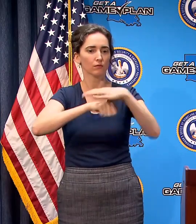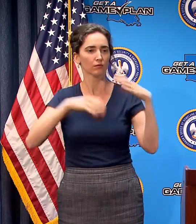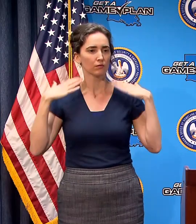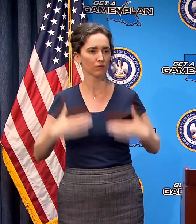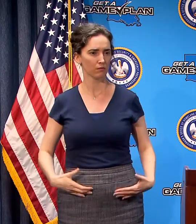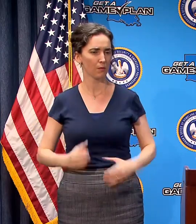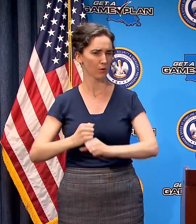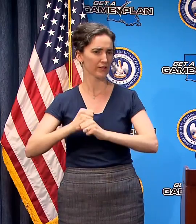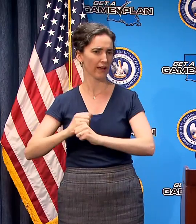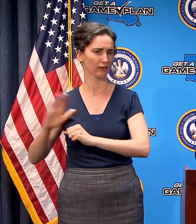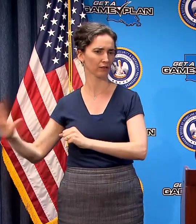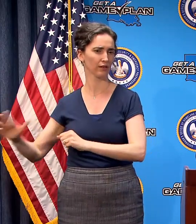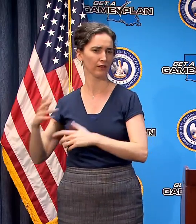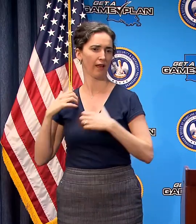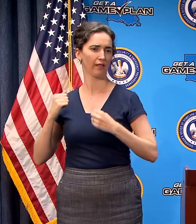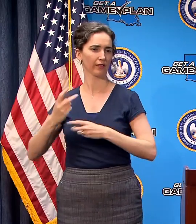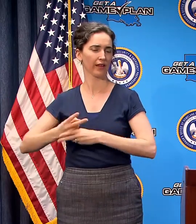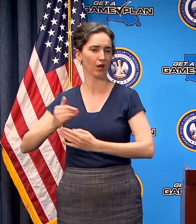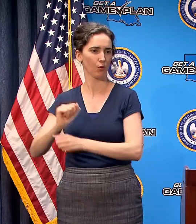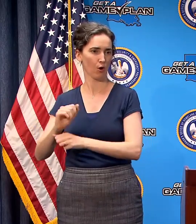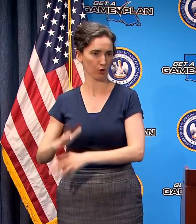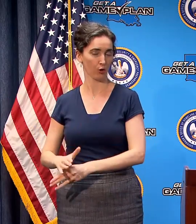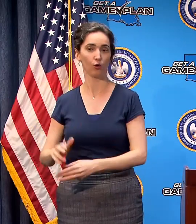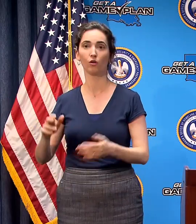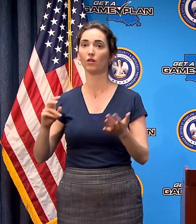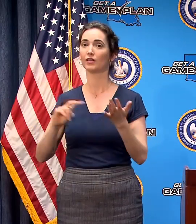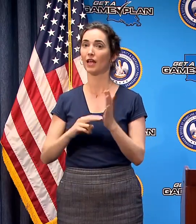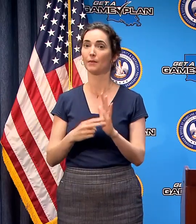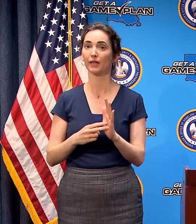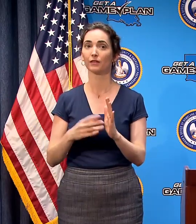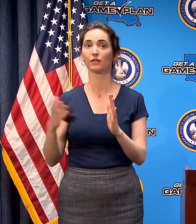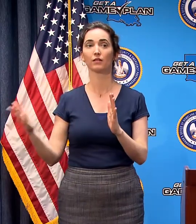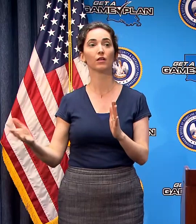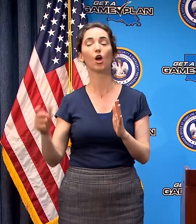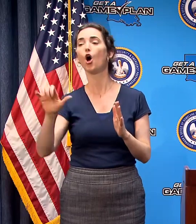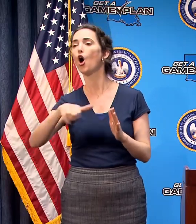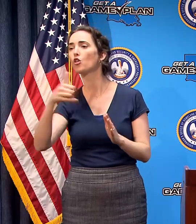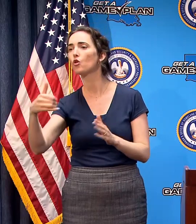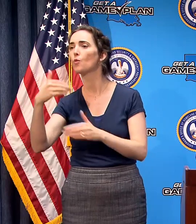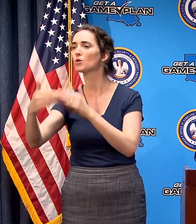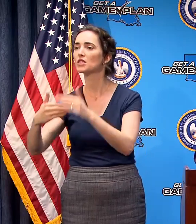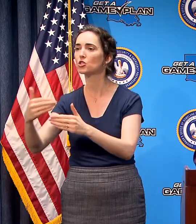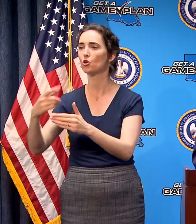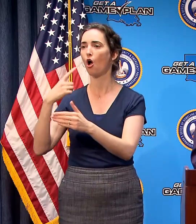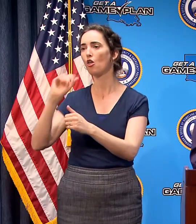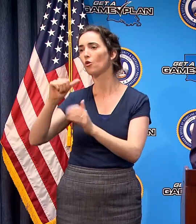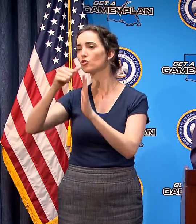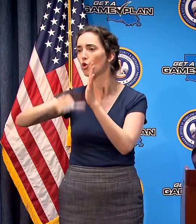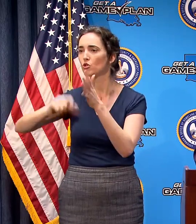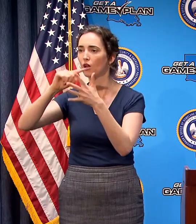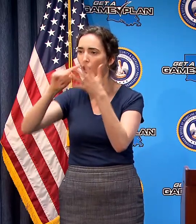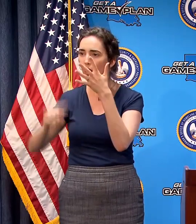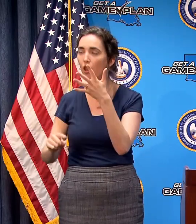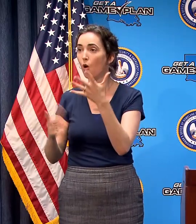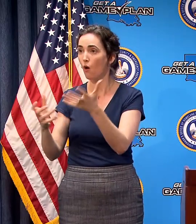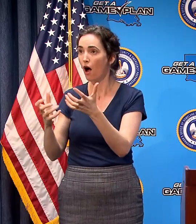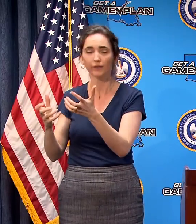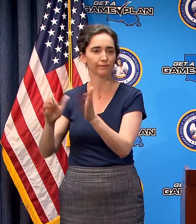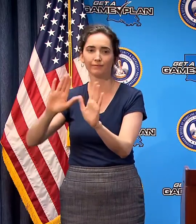simply cannot afford to use PPE or hospital bed space for elective procedures right now and i apologize for that